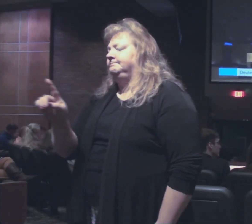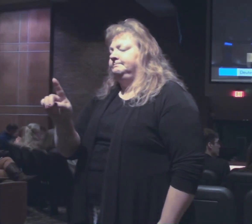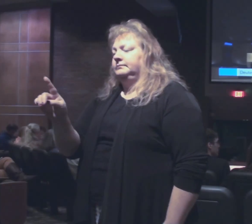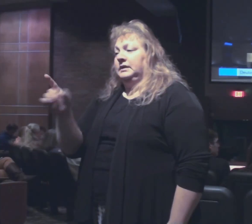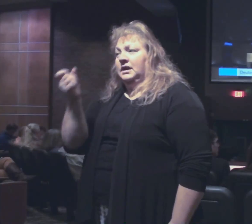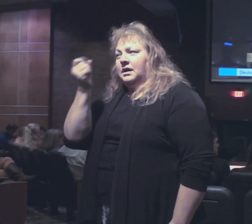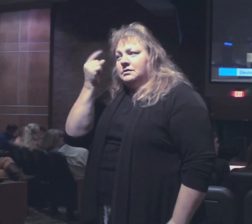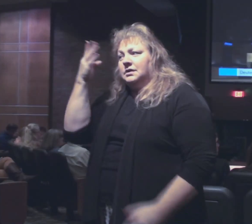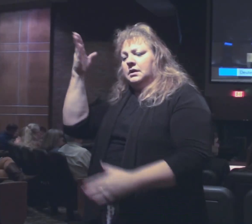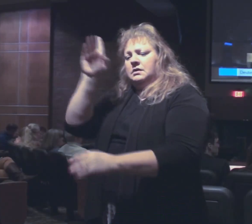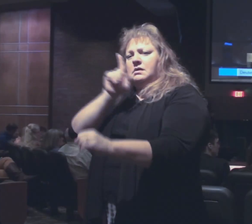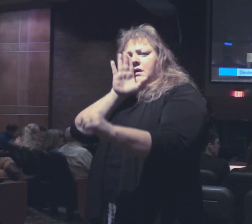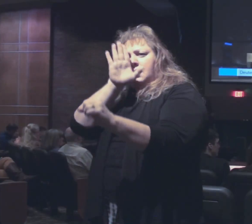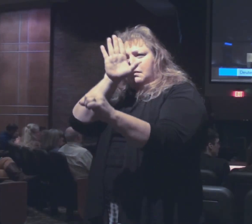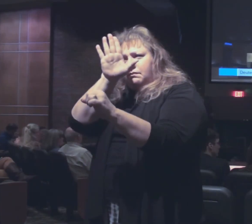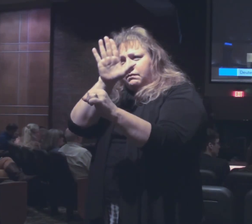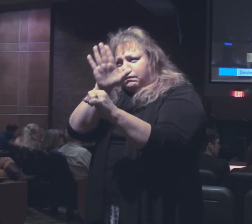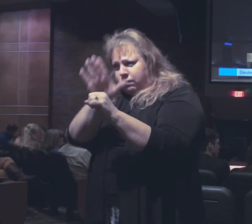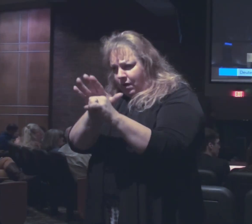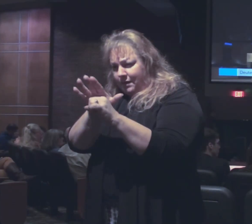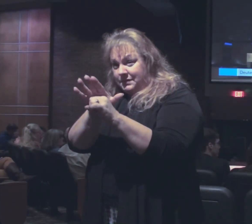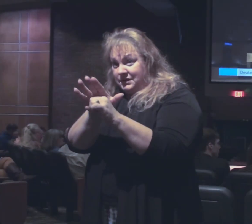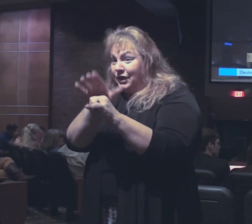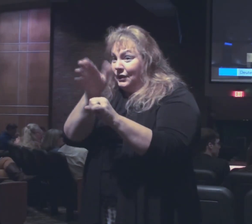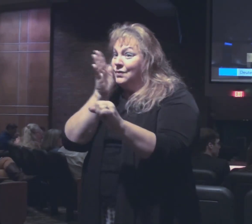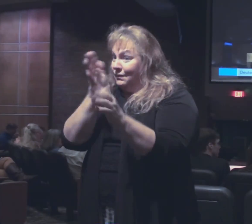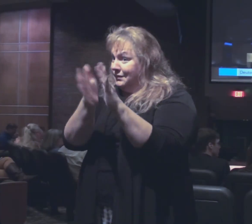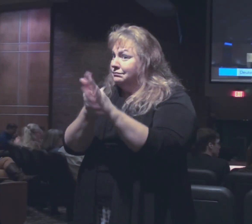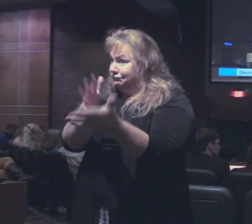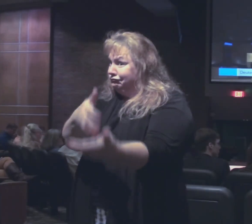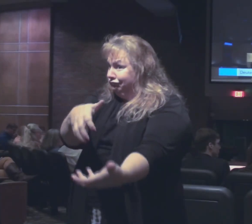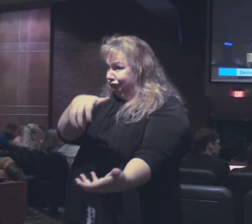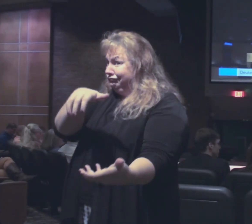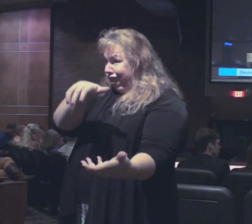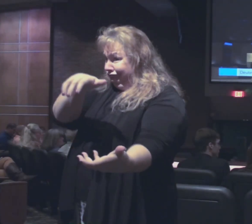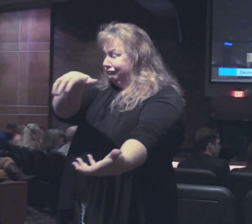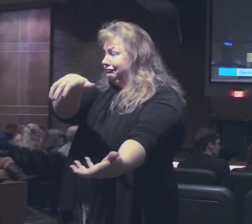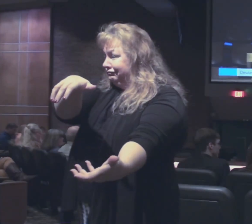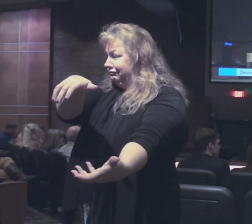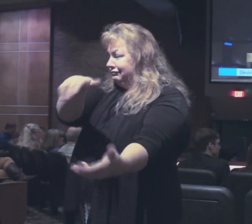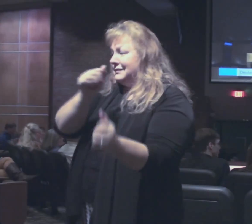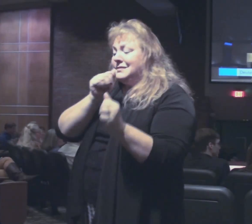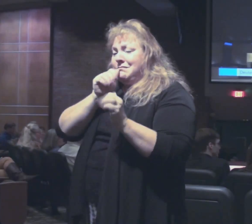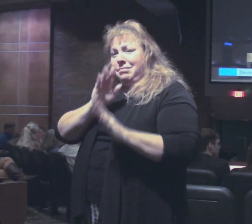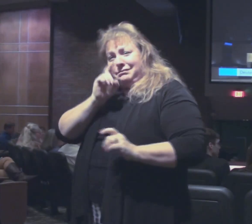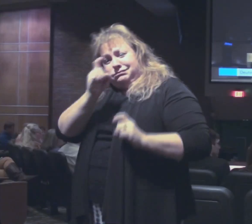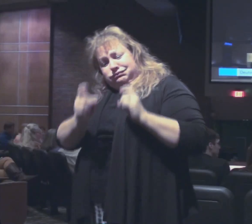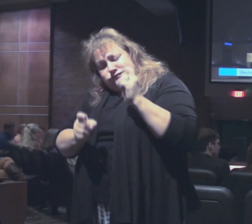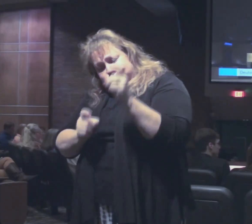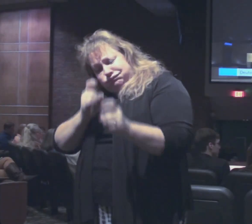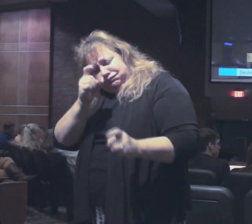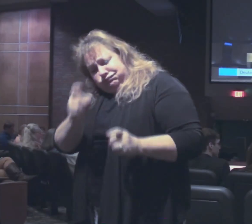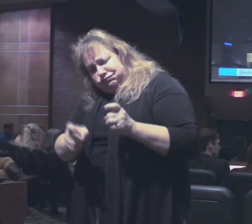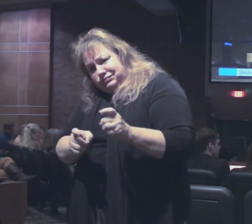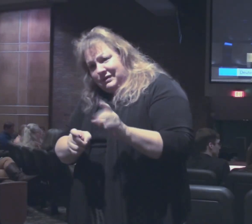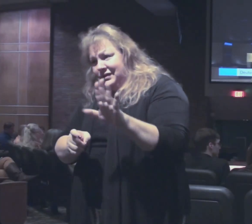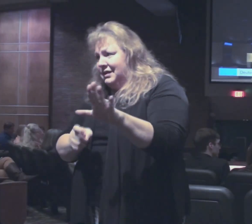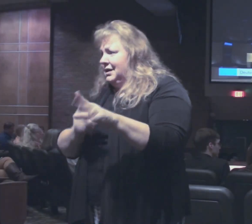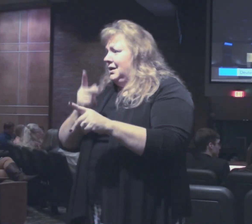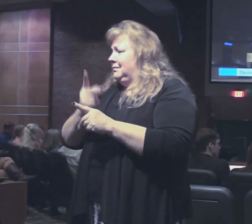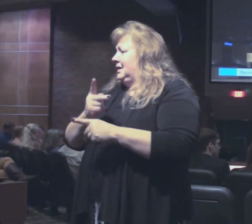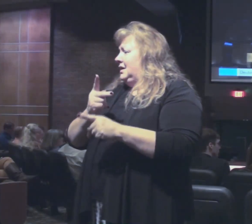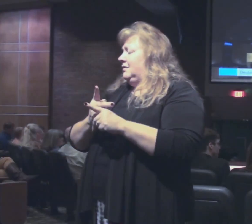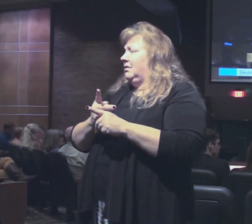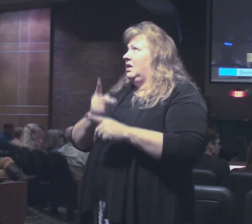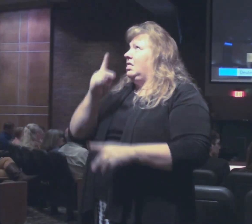you see, God promises there will be prosperity. There will be blessings. Be careful that does